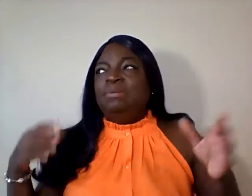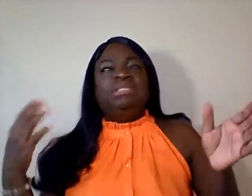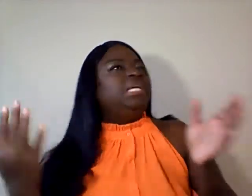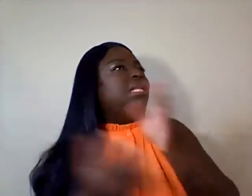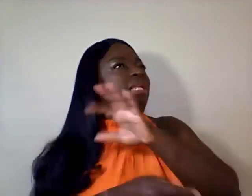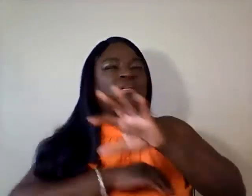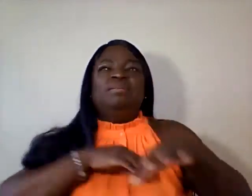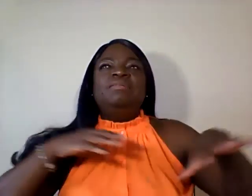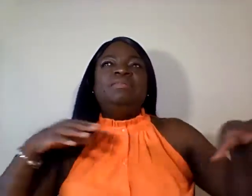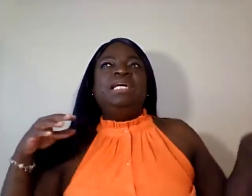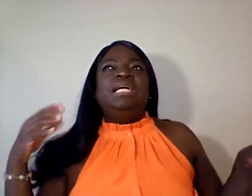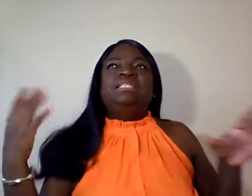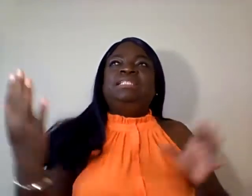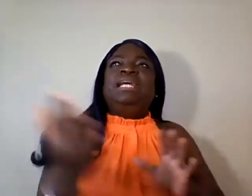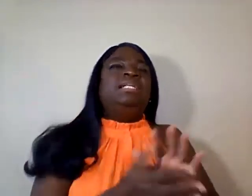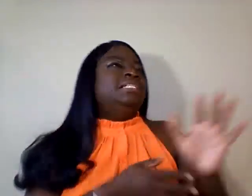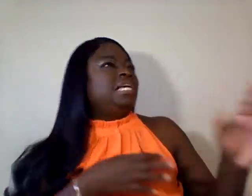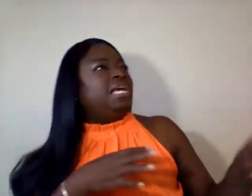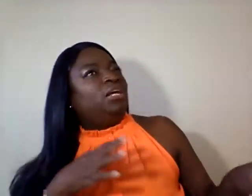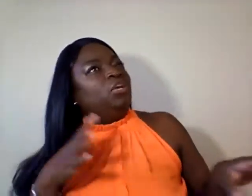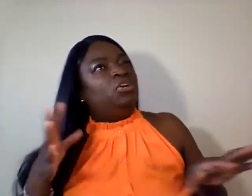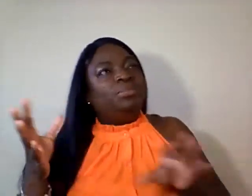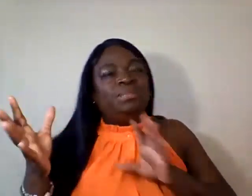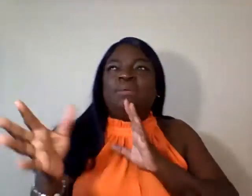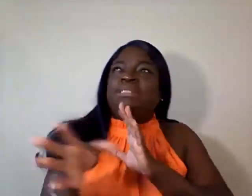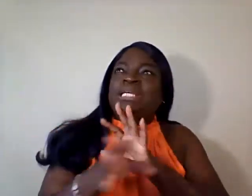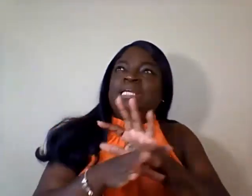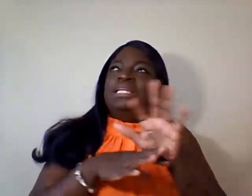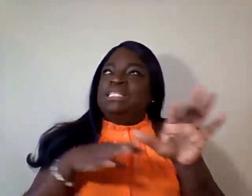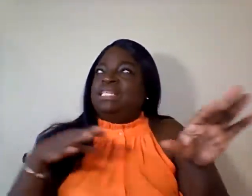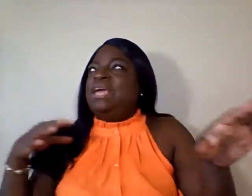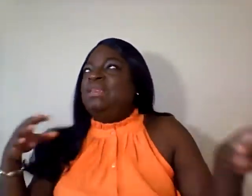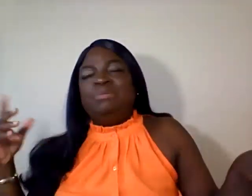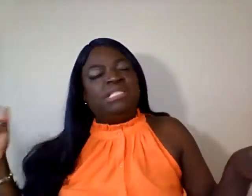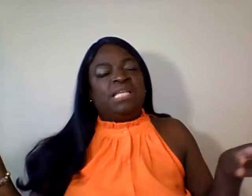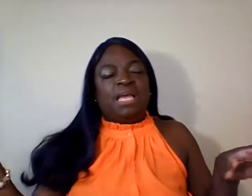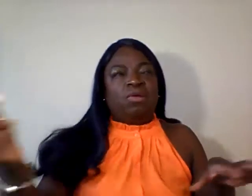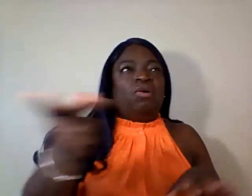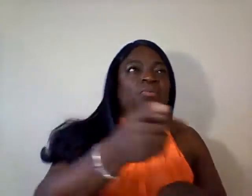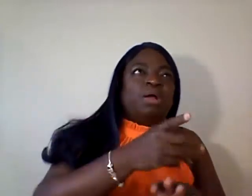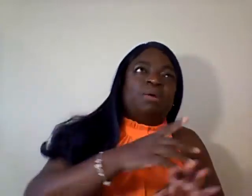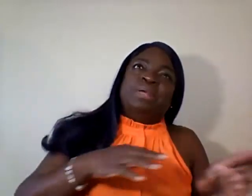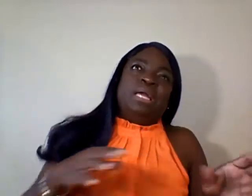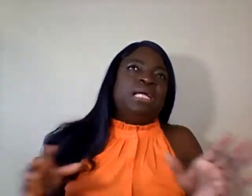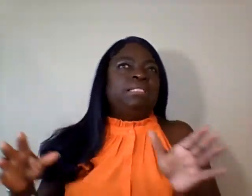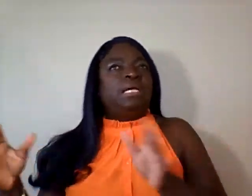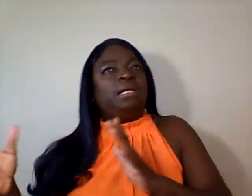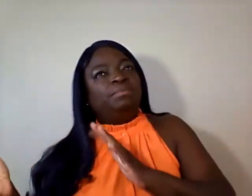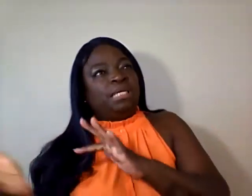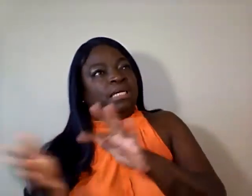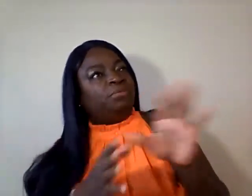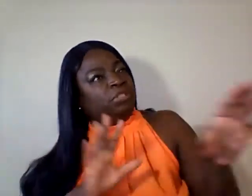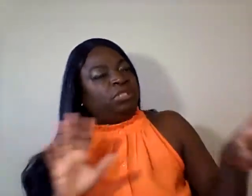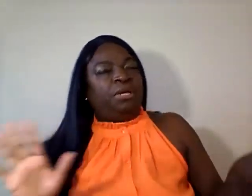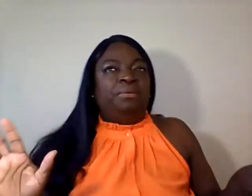they was getting it. Oh, they had skate, the skate clubs. They was getting it. They were just skating all around me. I'm I'm thinking, I'm just cute.